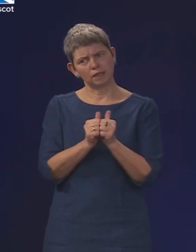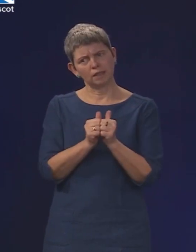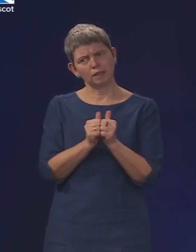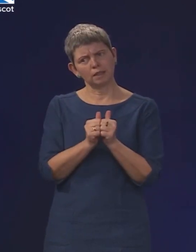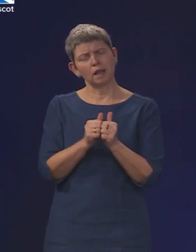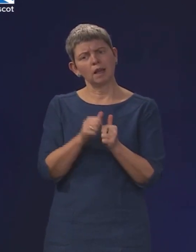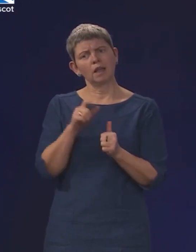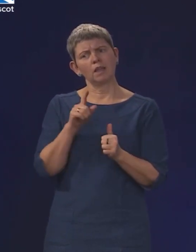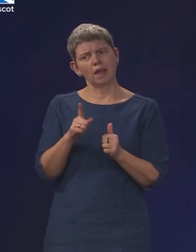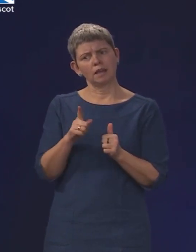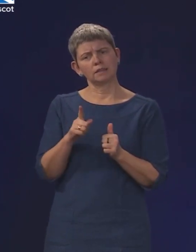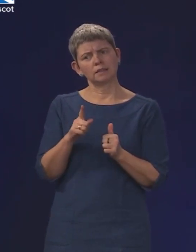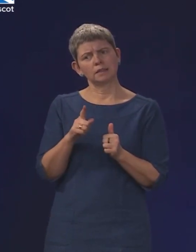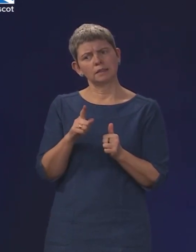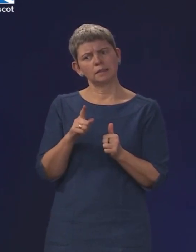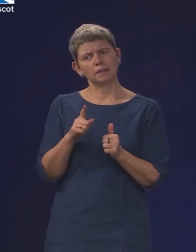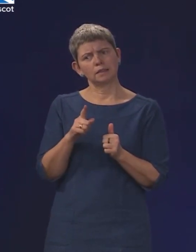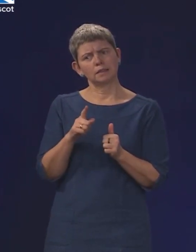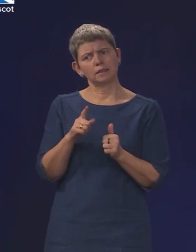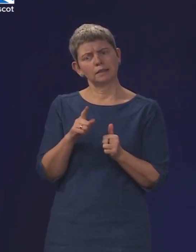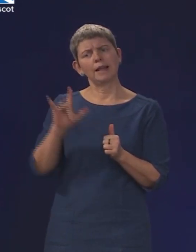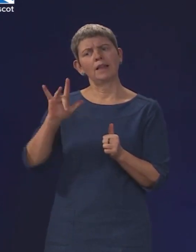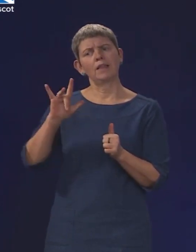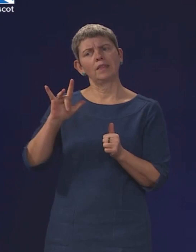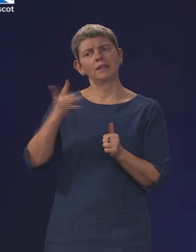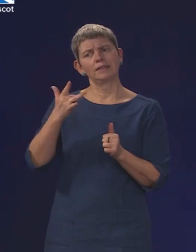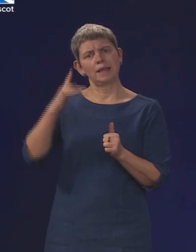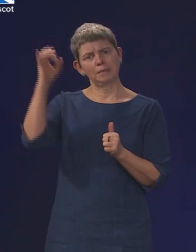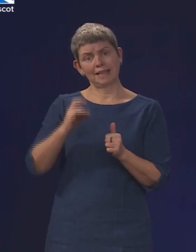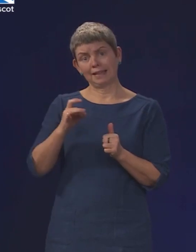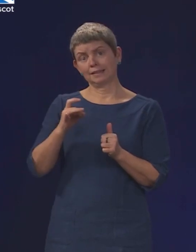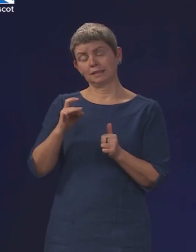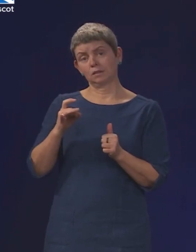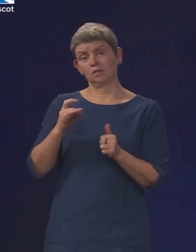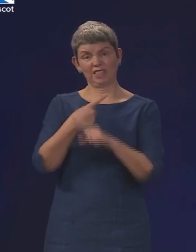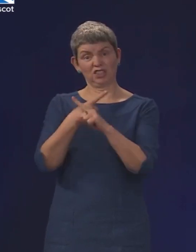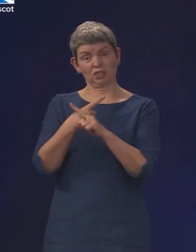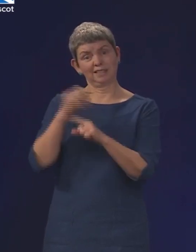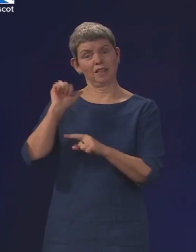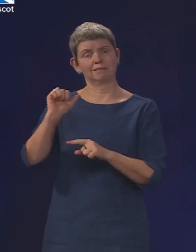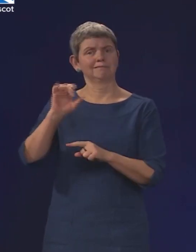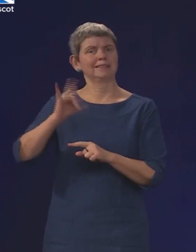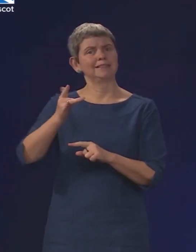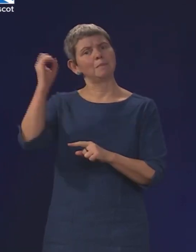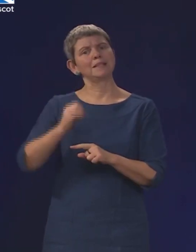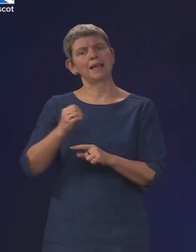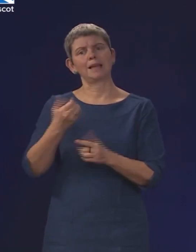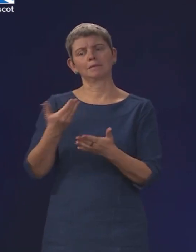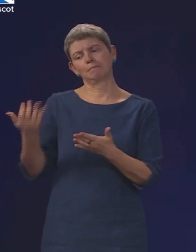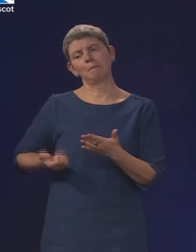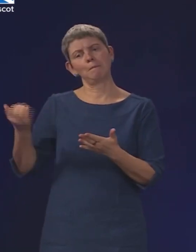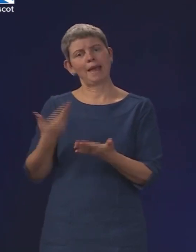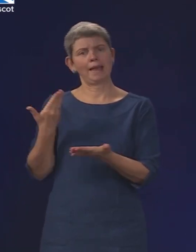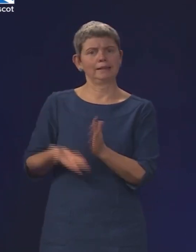the teacher's 10% pay demand is a reasonable request, as she said on debate night?